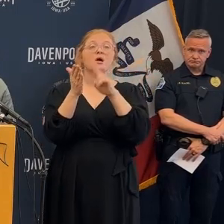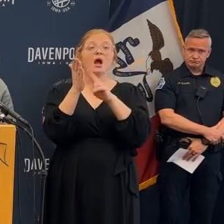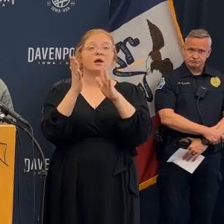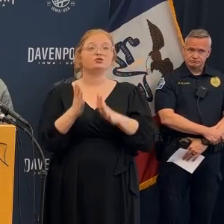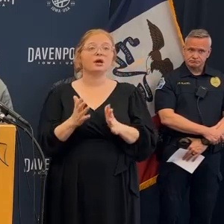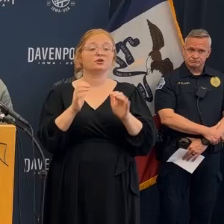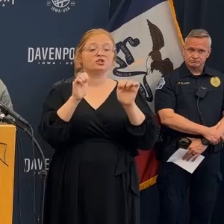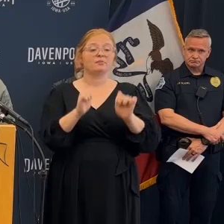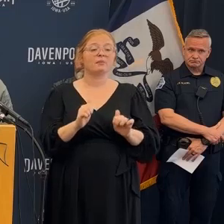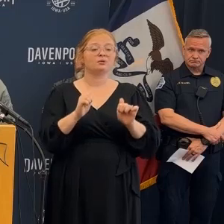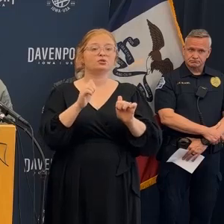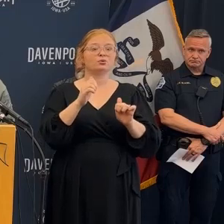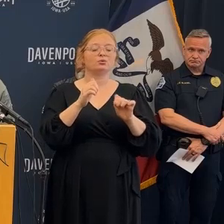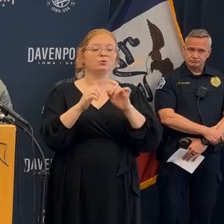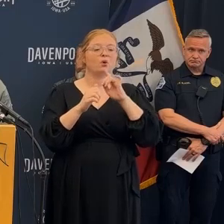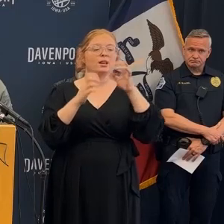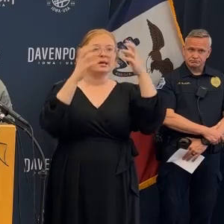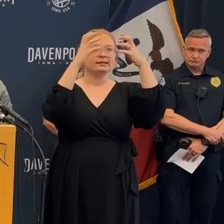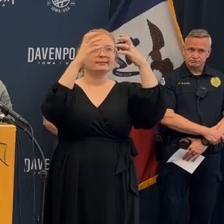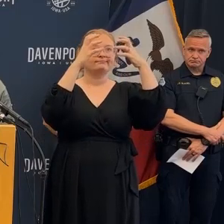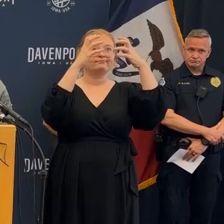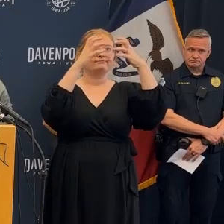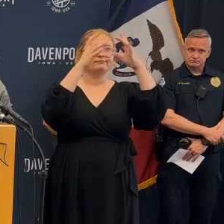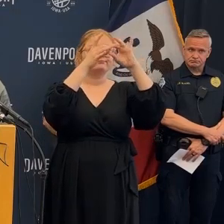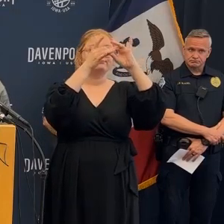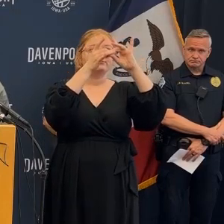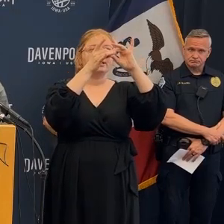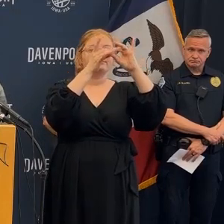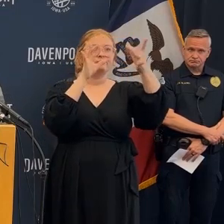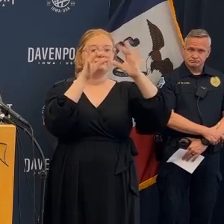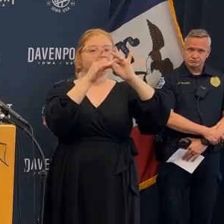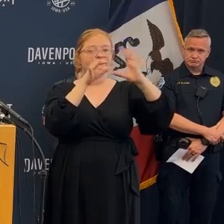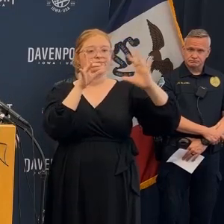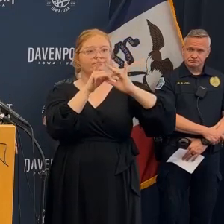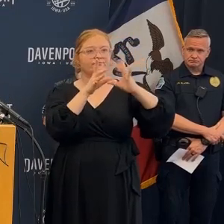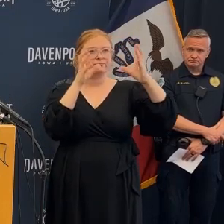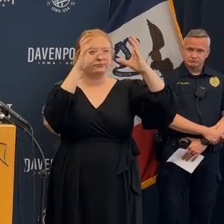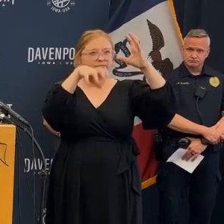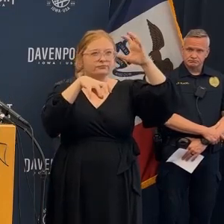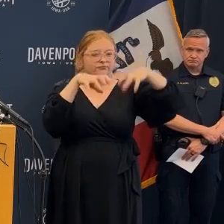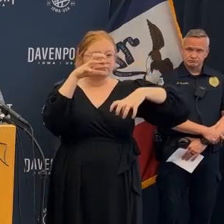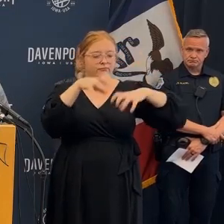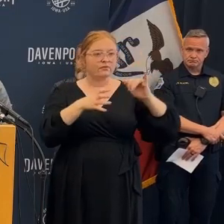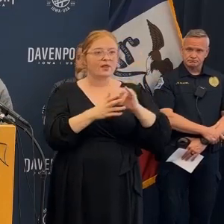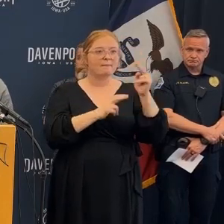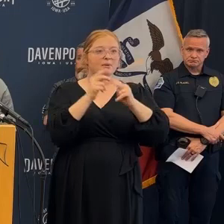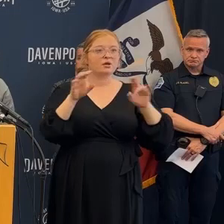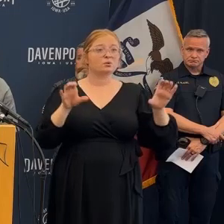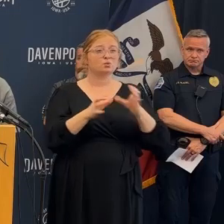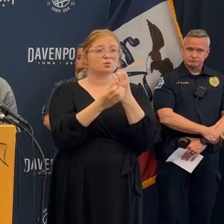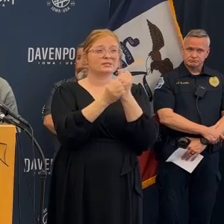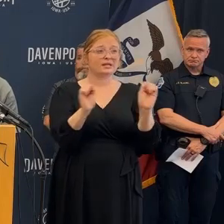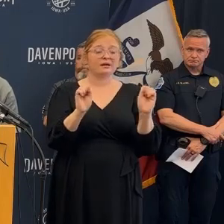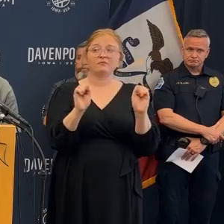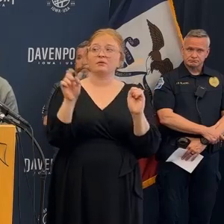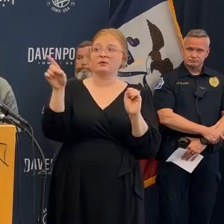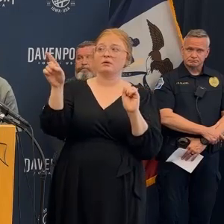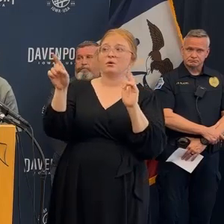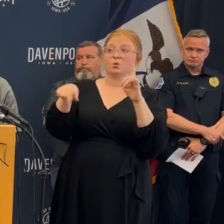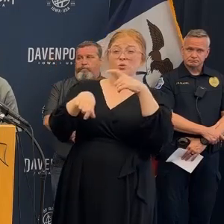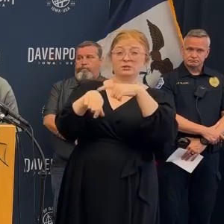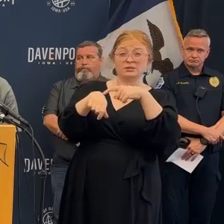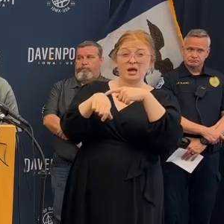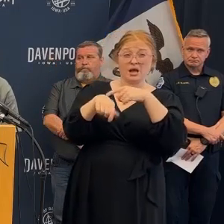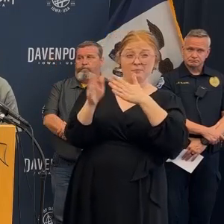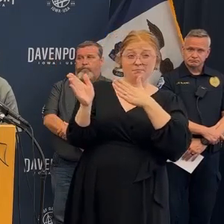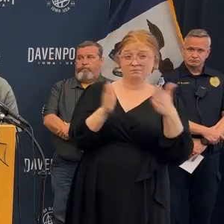with chillers air conditioning units utilities that kind of thing so we are in the process of meeting